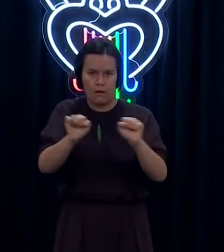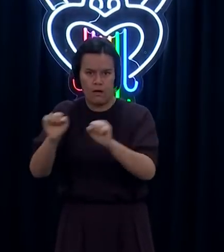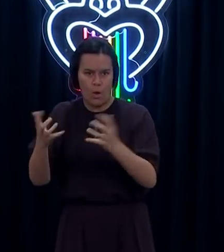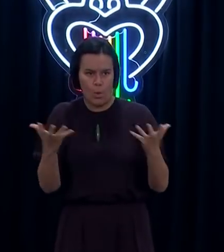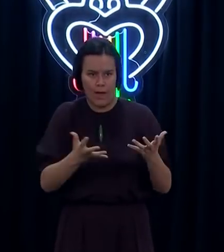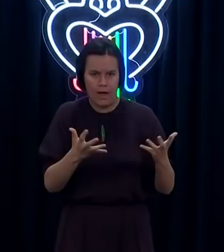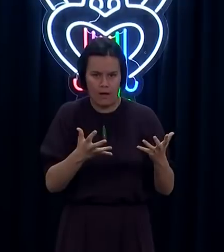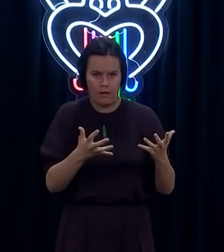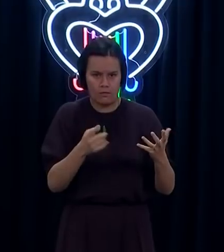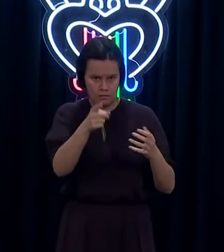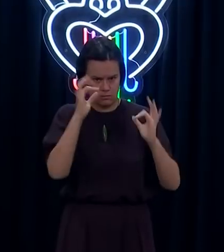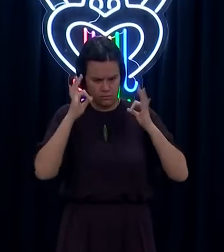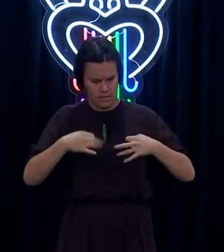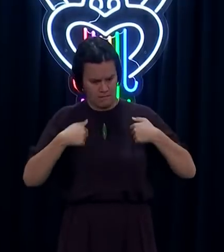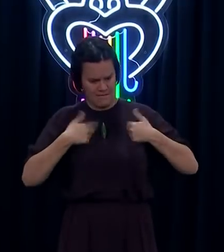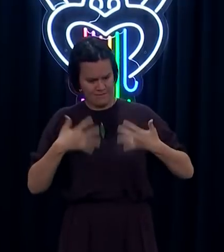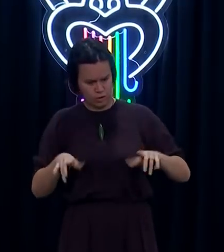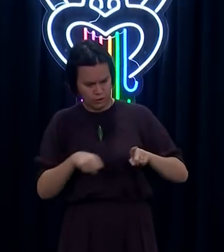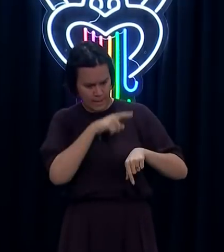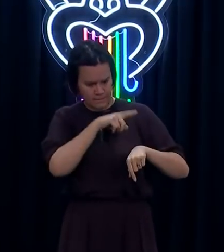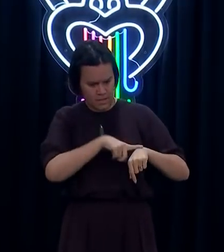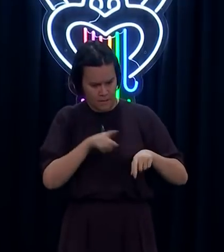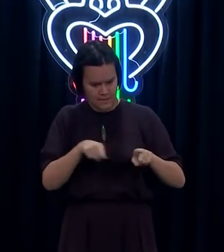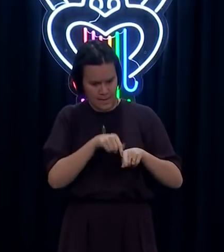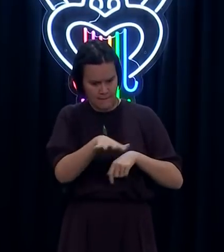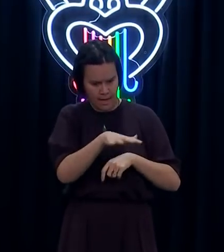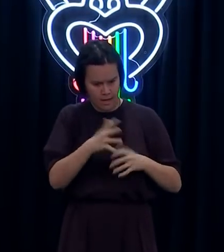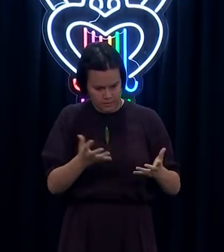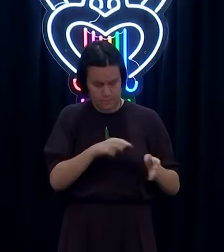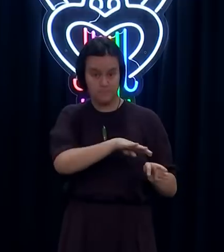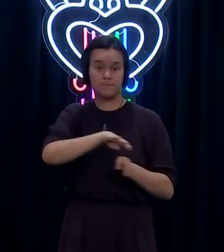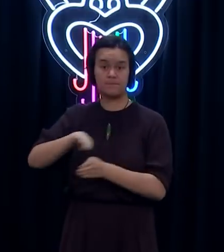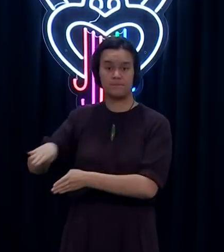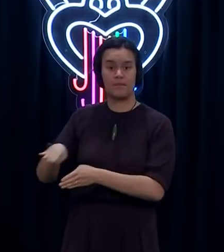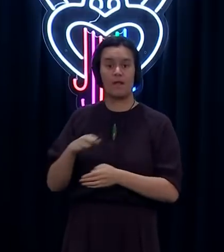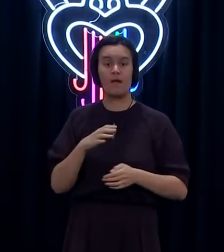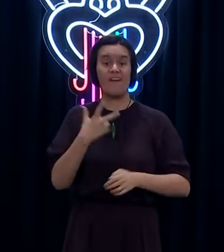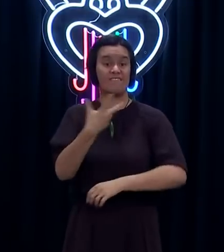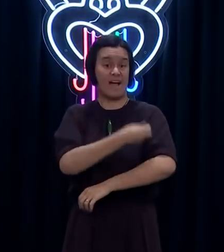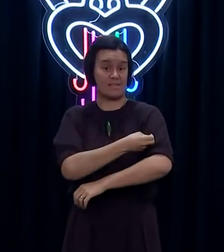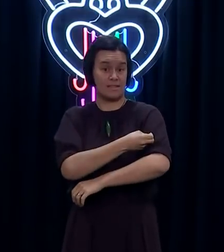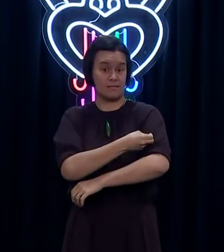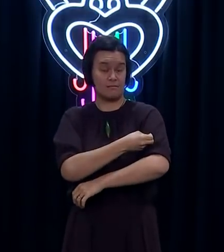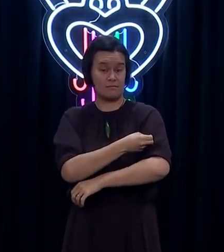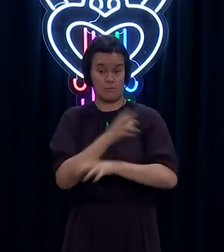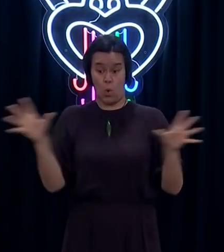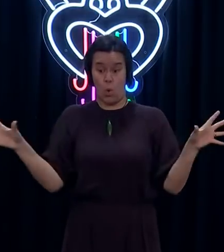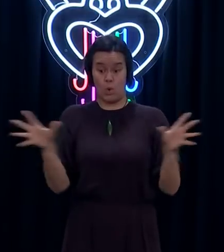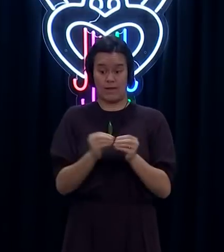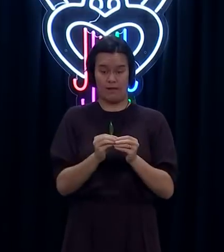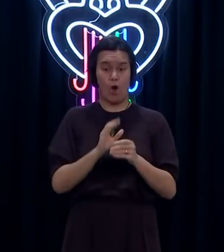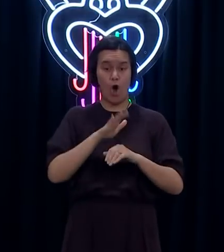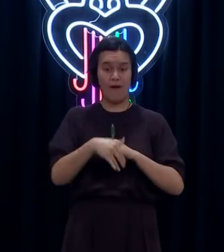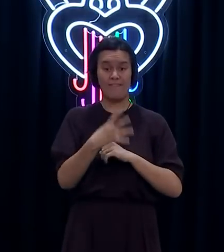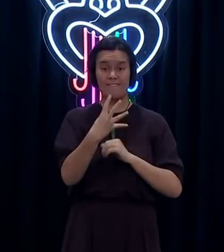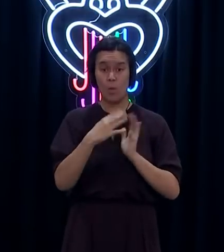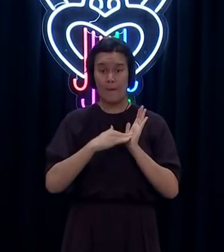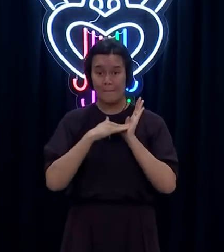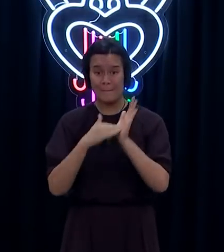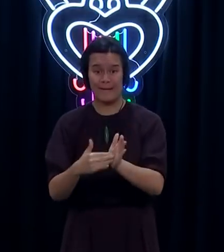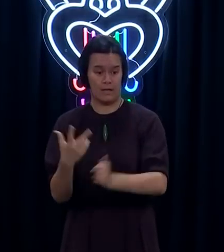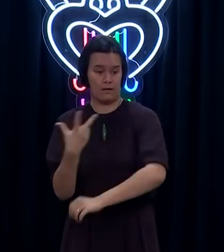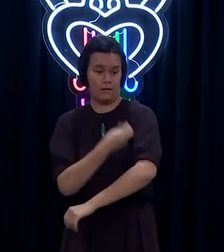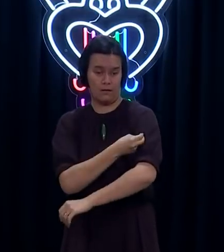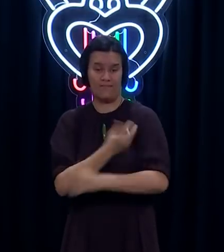On our vaccine rollout update, more than 4,684,000 doses of the COVID-19